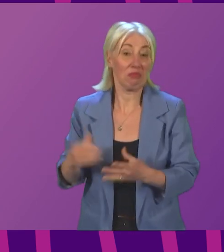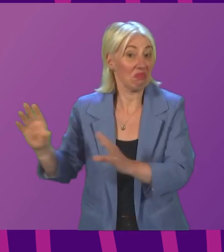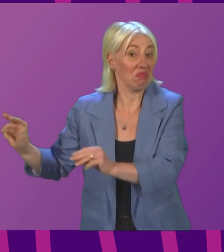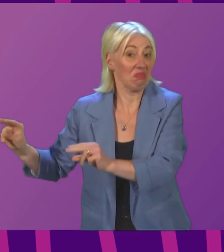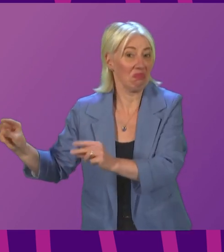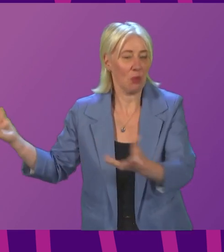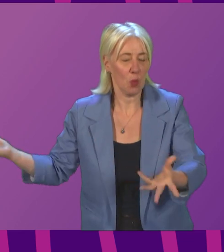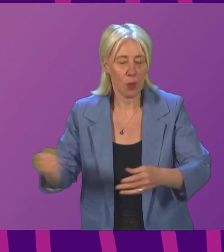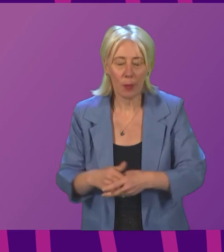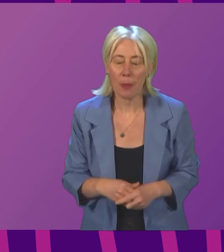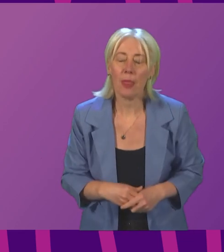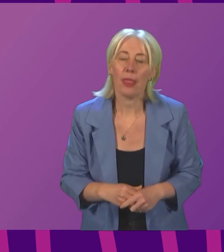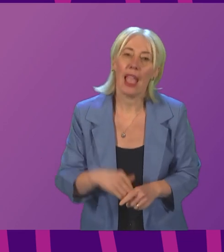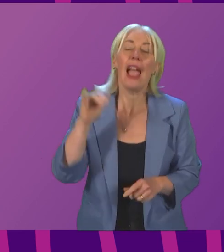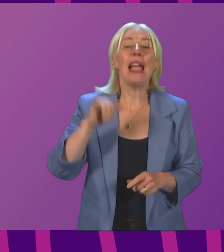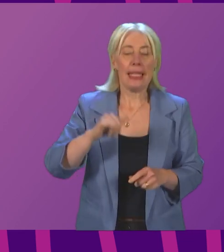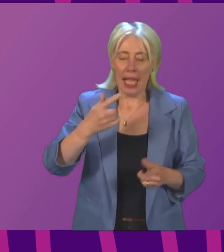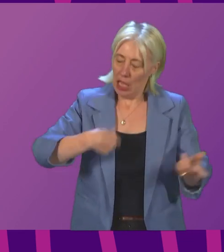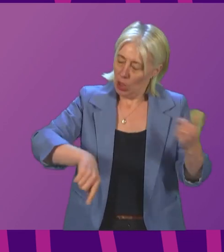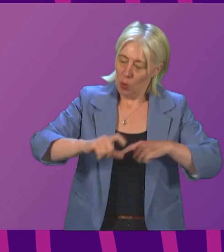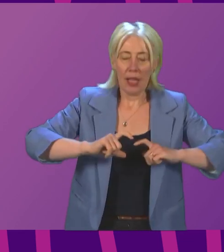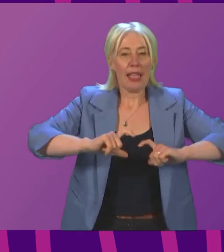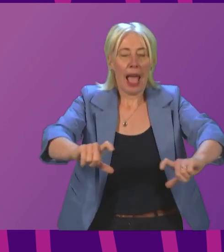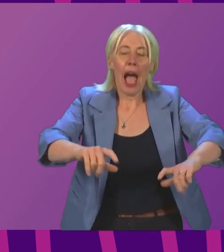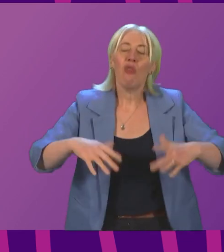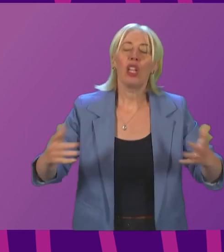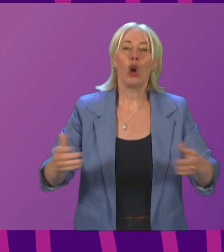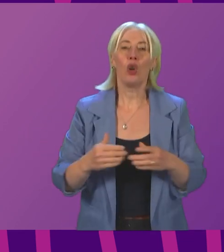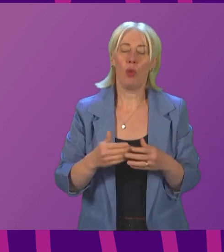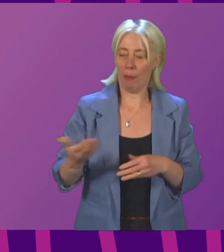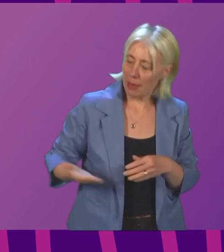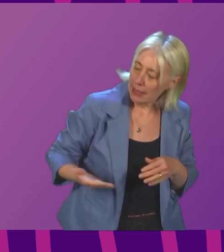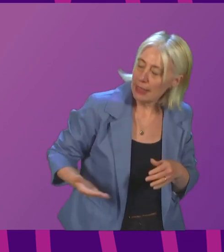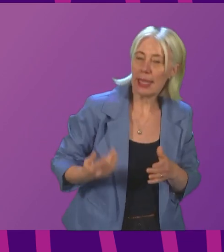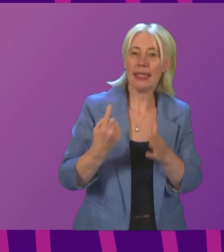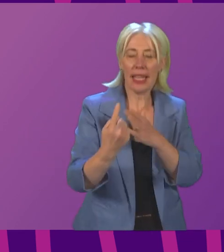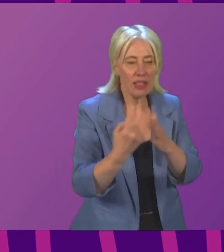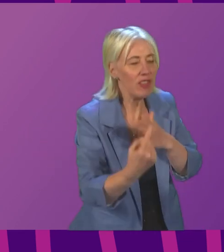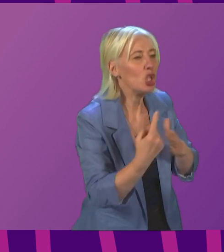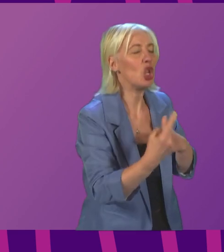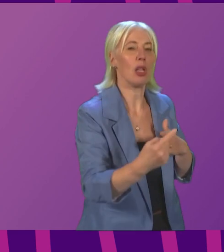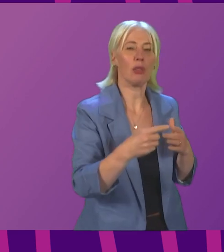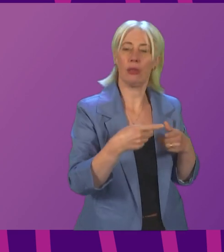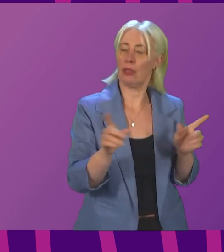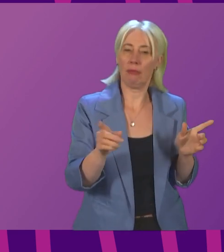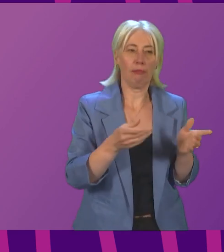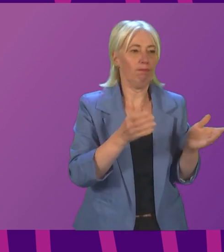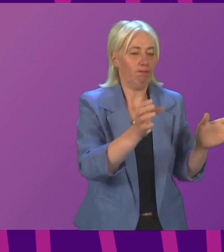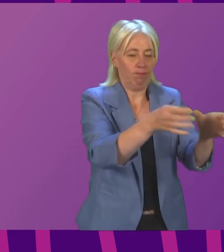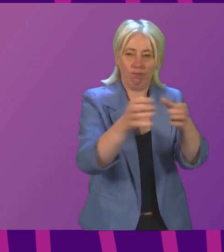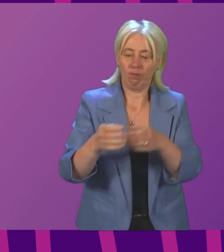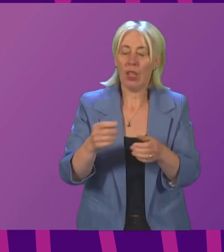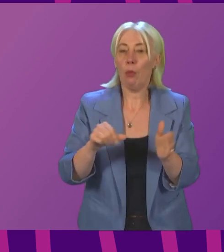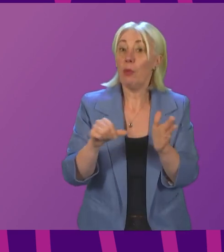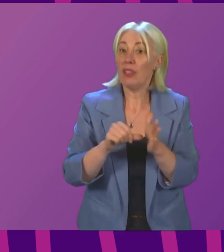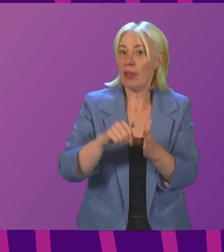yes, we will continue to discuss with individuals, with businesses, with other sectors, the very difficult options that will lie